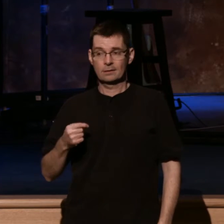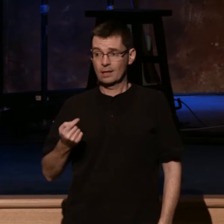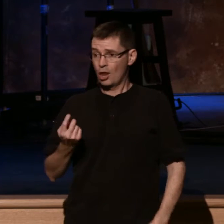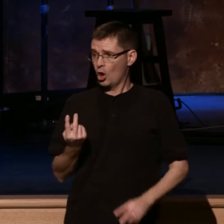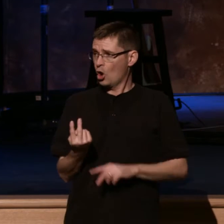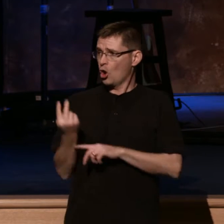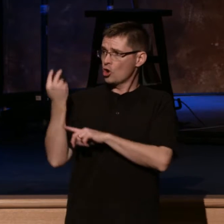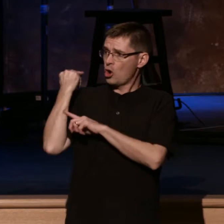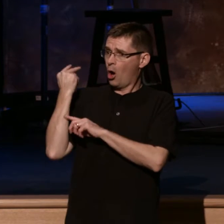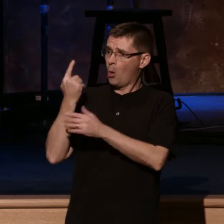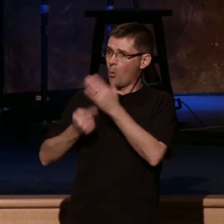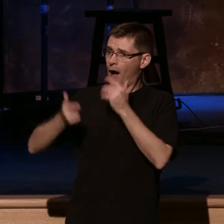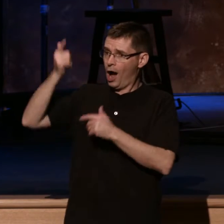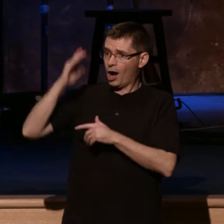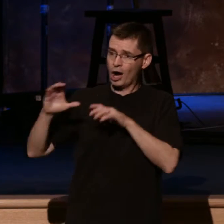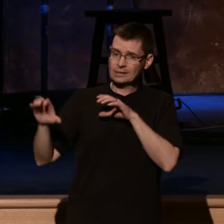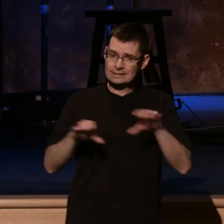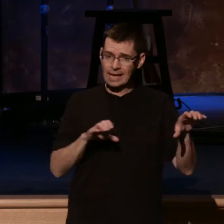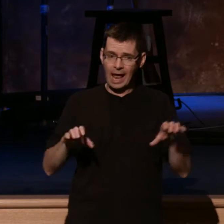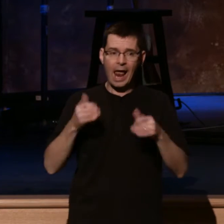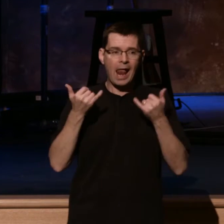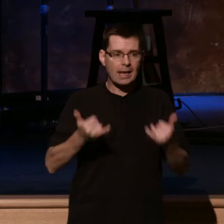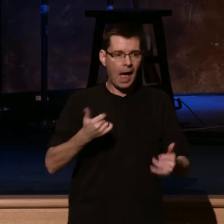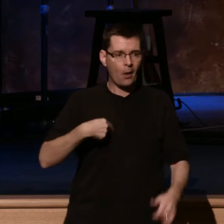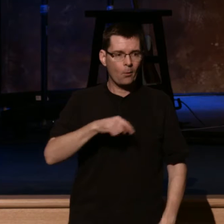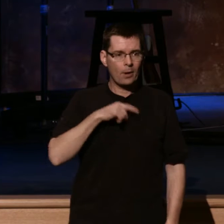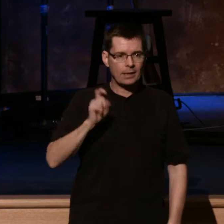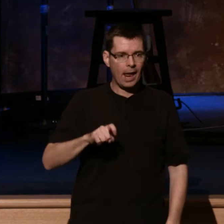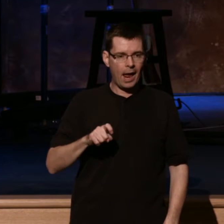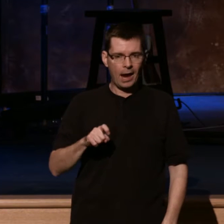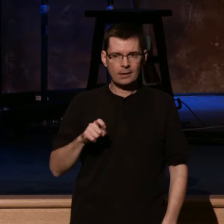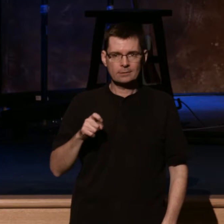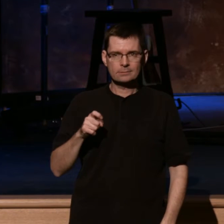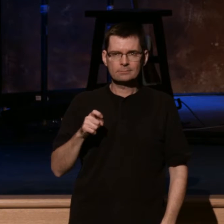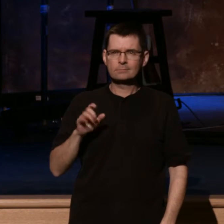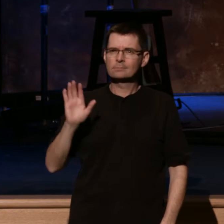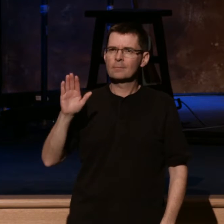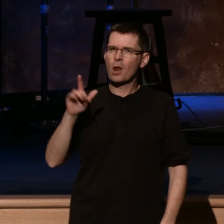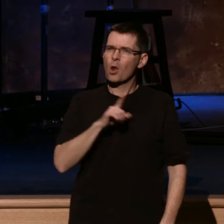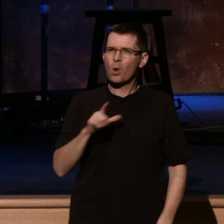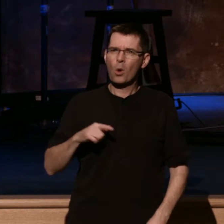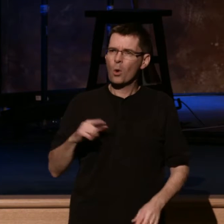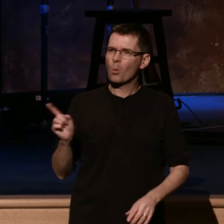God did. Now we've got to stop and say, where are we, Lord? Pick up with me in verse 4.